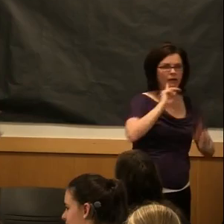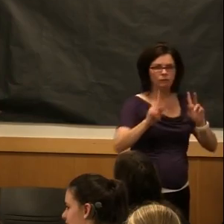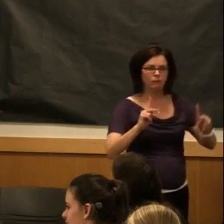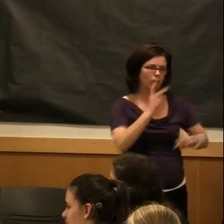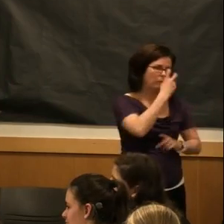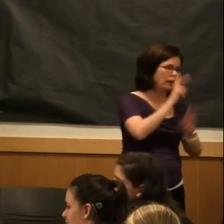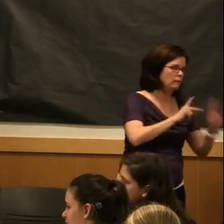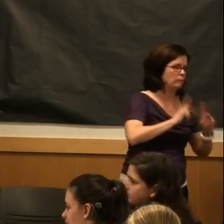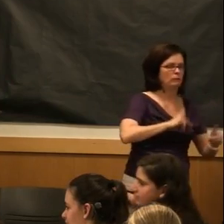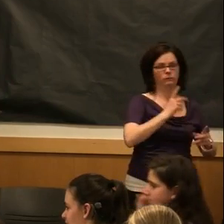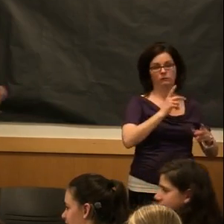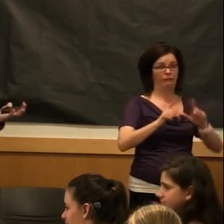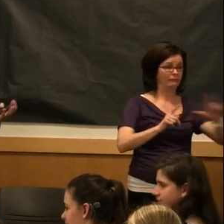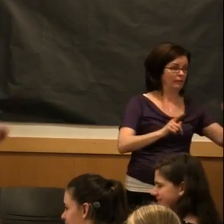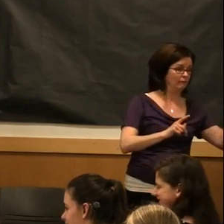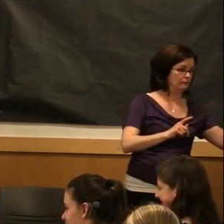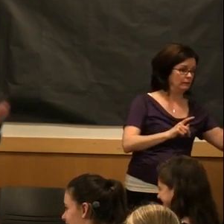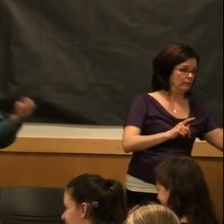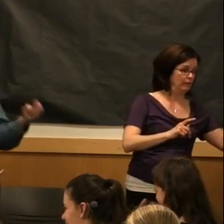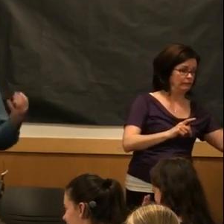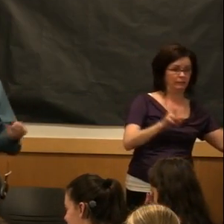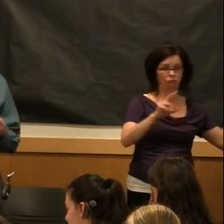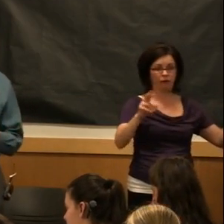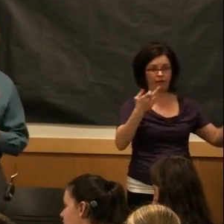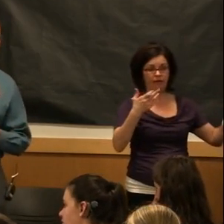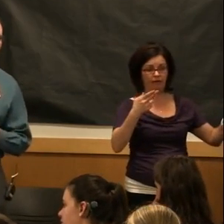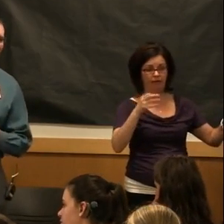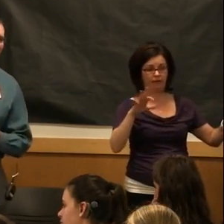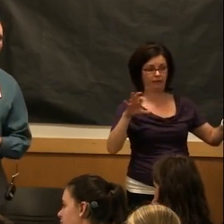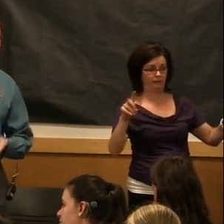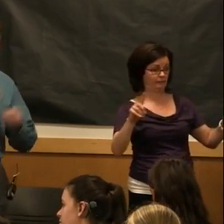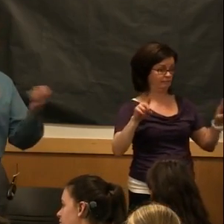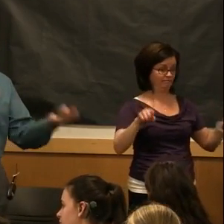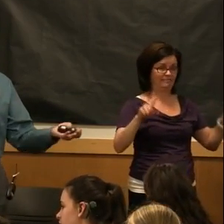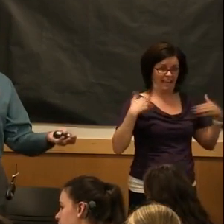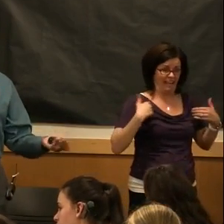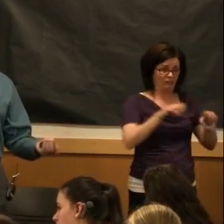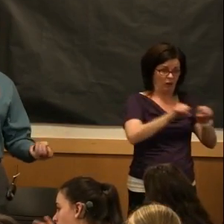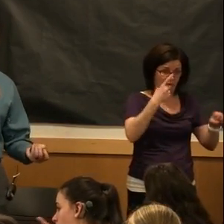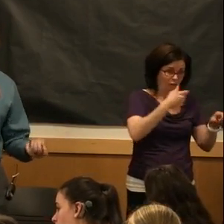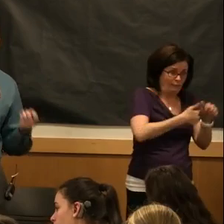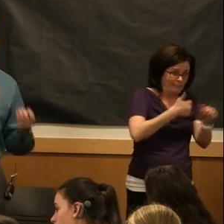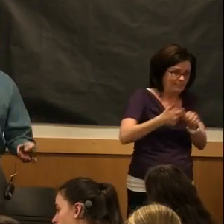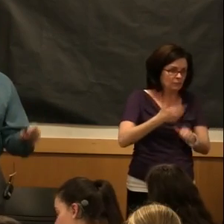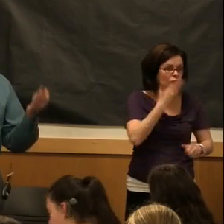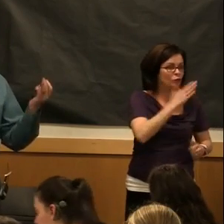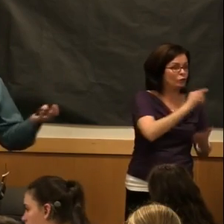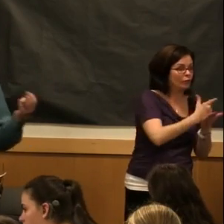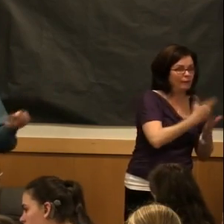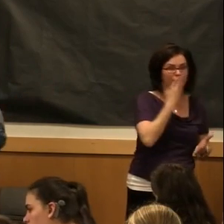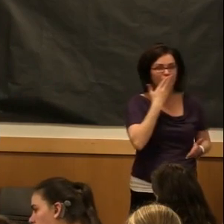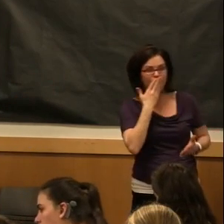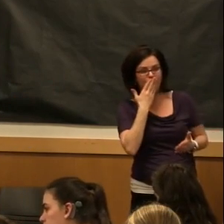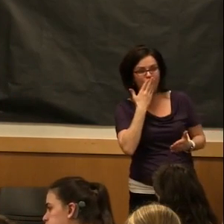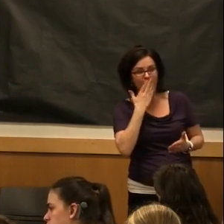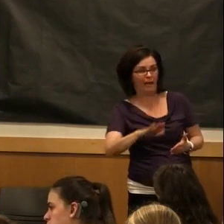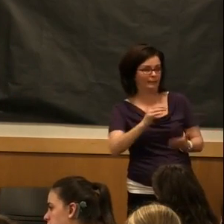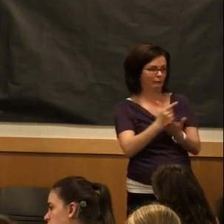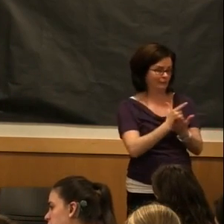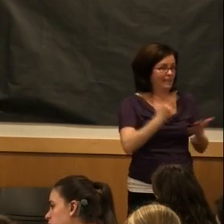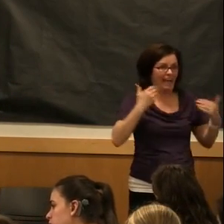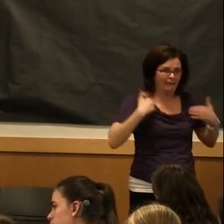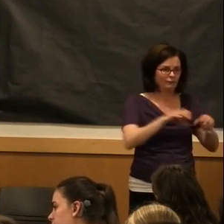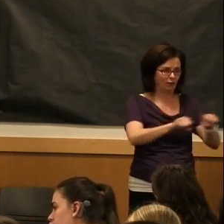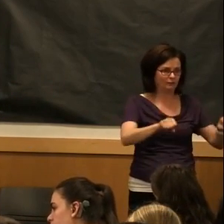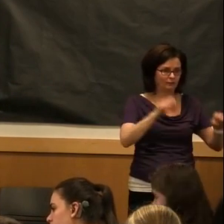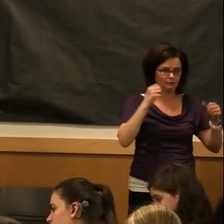blind people, left-handed, right-handed. There's a lot of different scholarships out there. Good grades, bad grades. There's just different scholarships out there